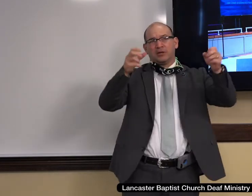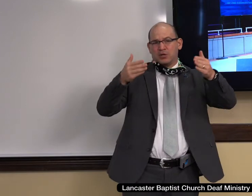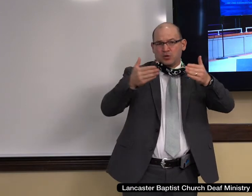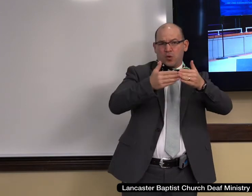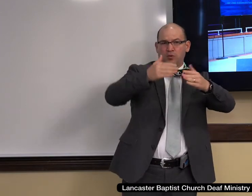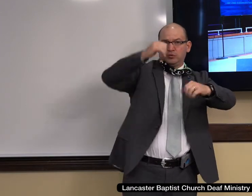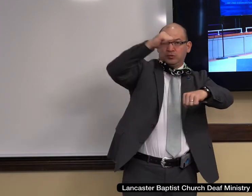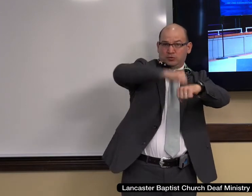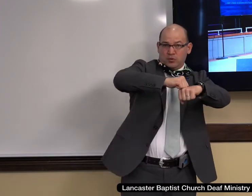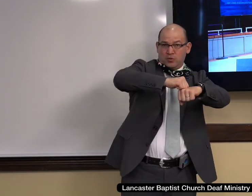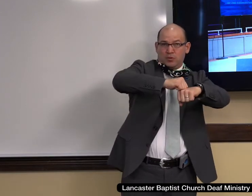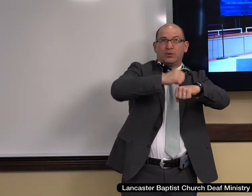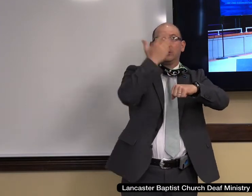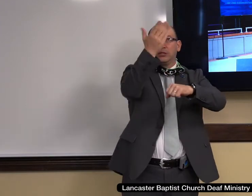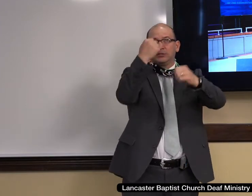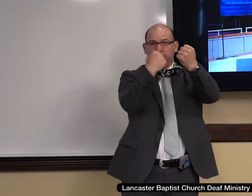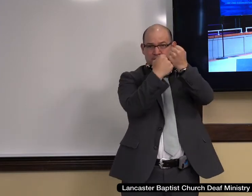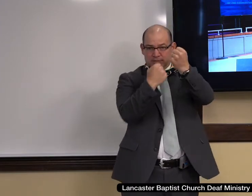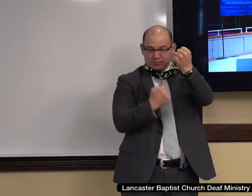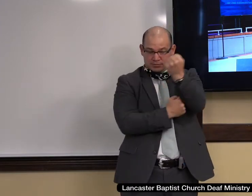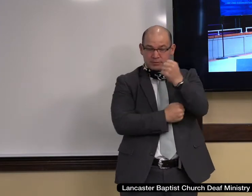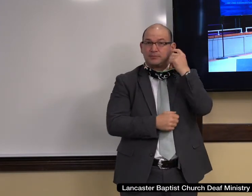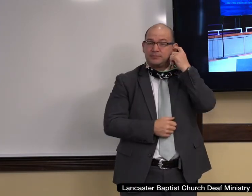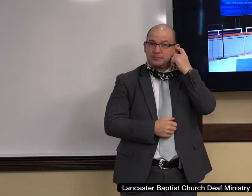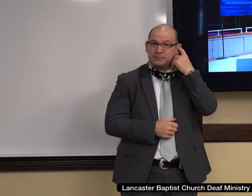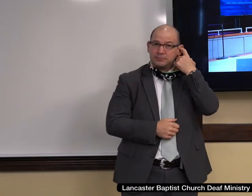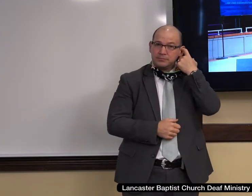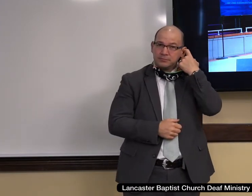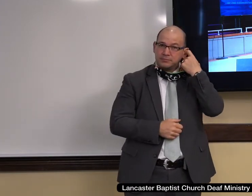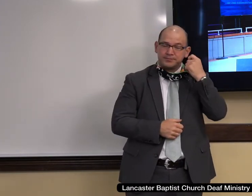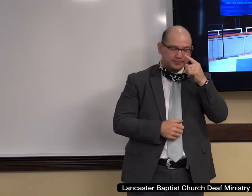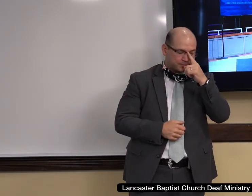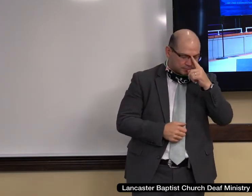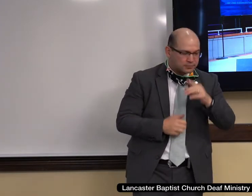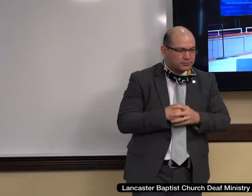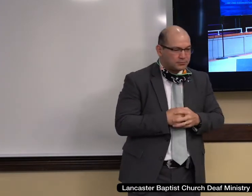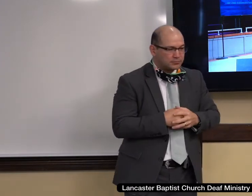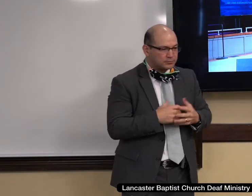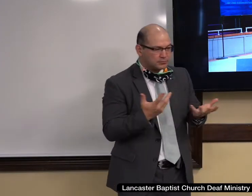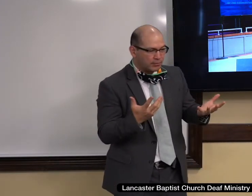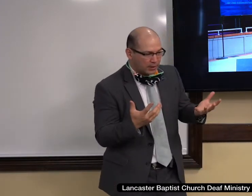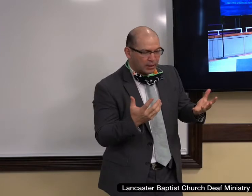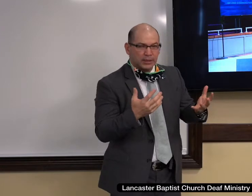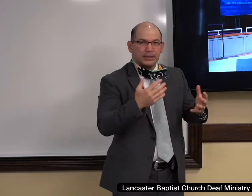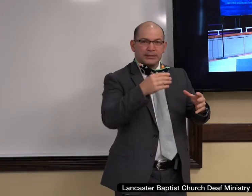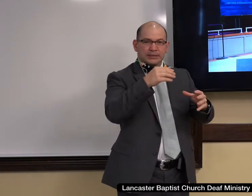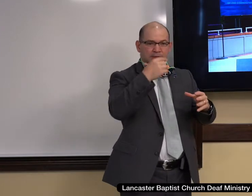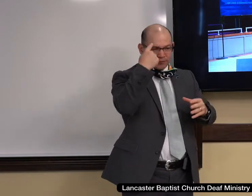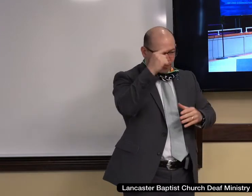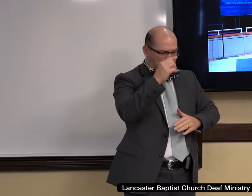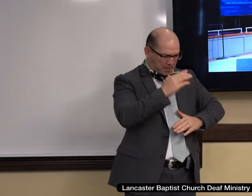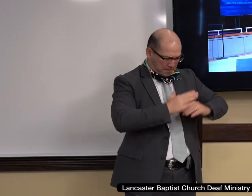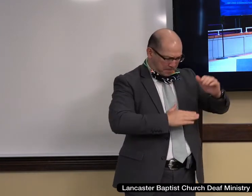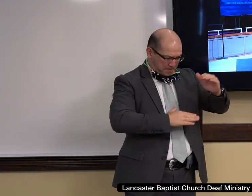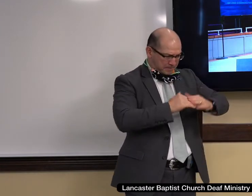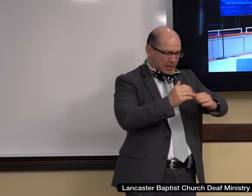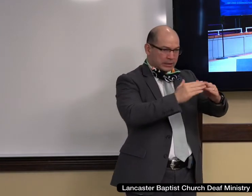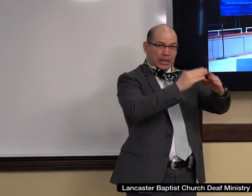and the king commanded and they brought great stones, costly stones and huge stones to lay the foundation of the house. The cornerstone